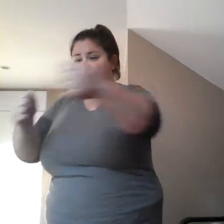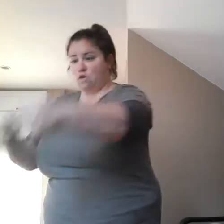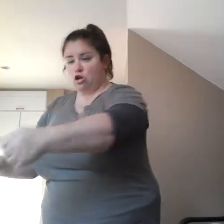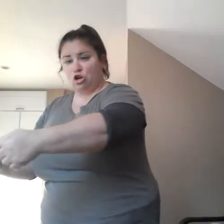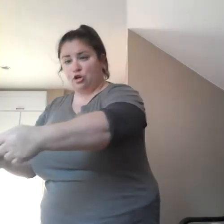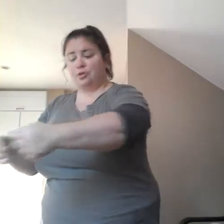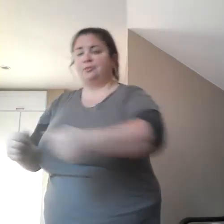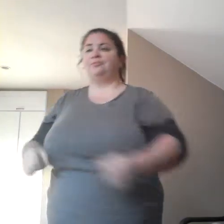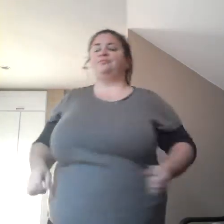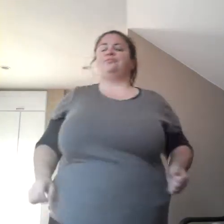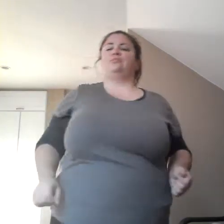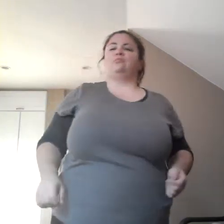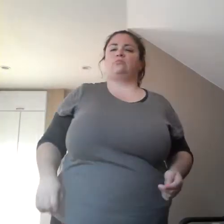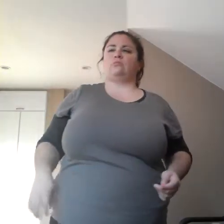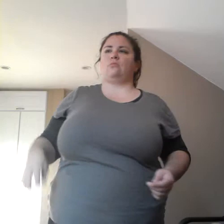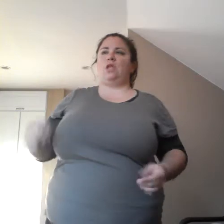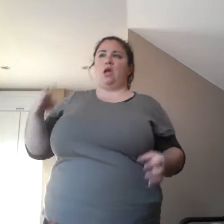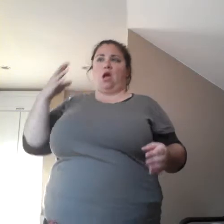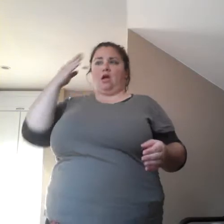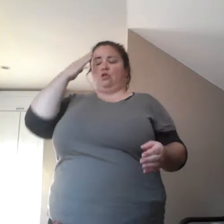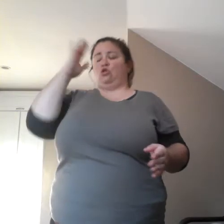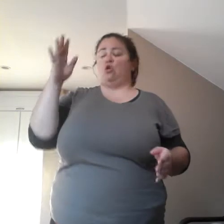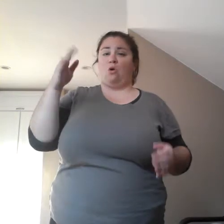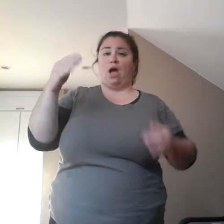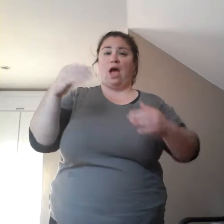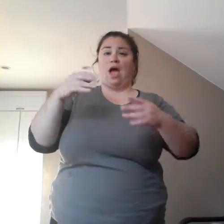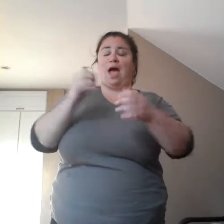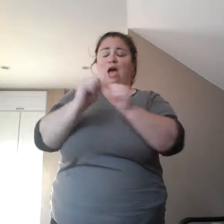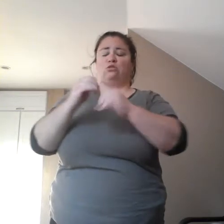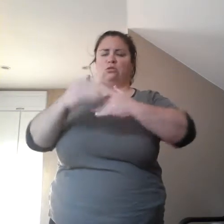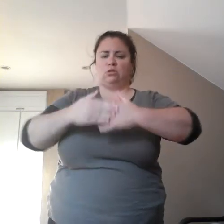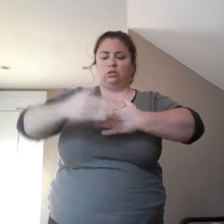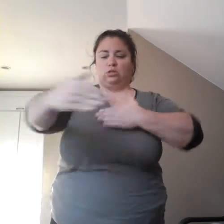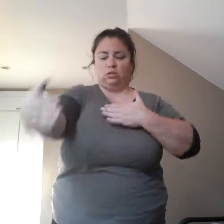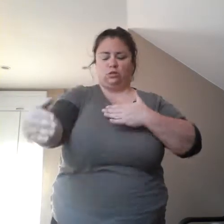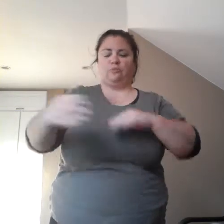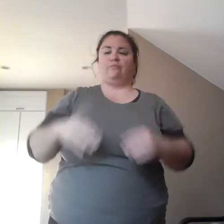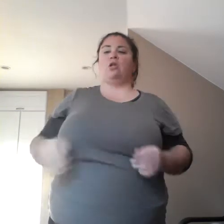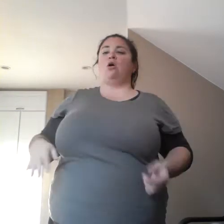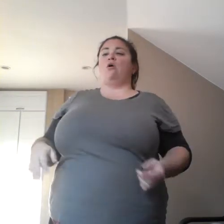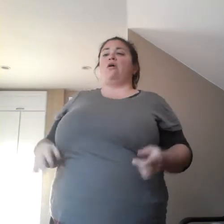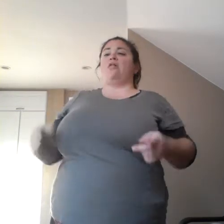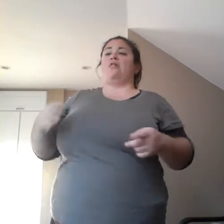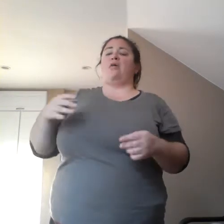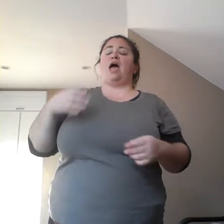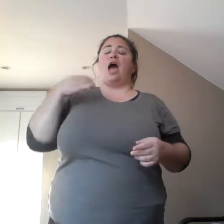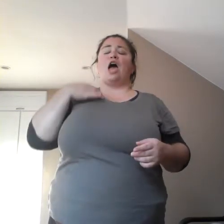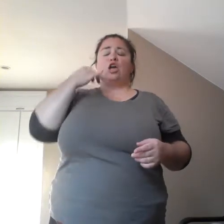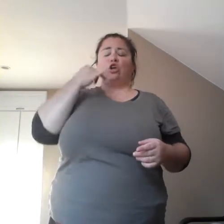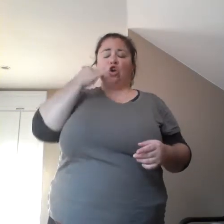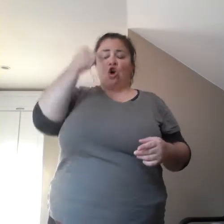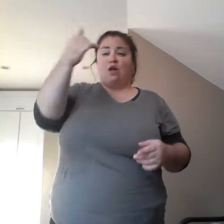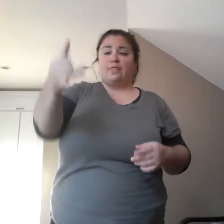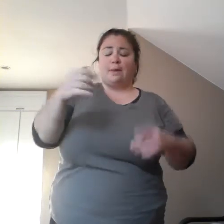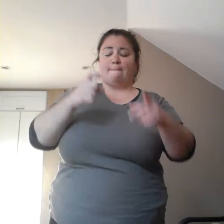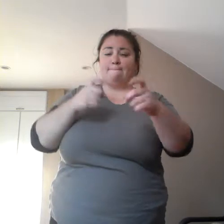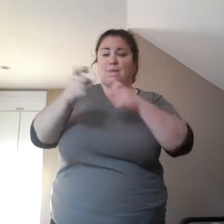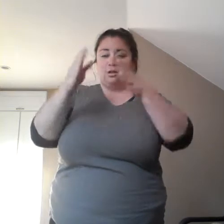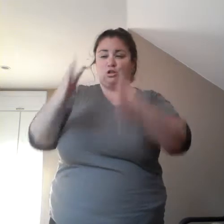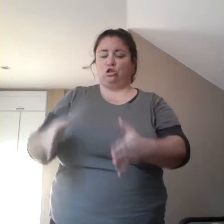So I called the manager on, on call. And, uh, when she answered the phone, I didn't even